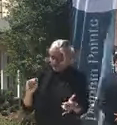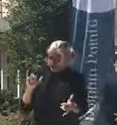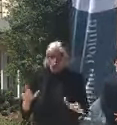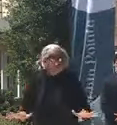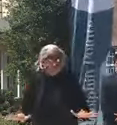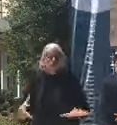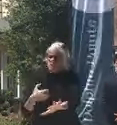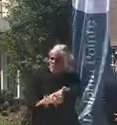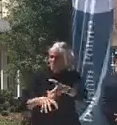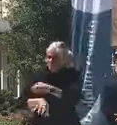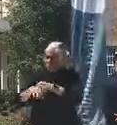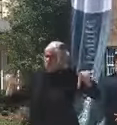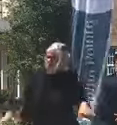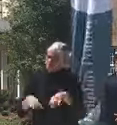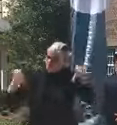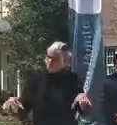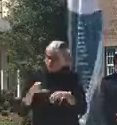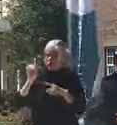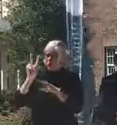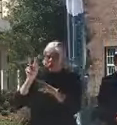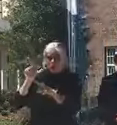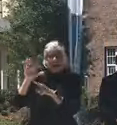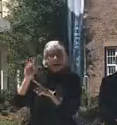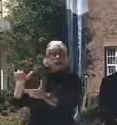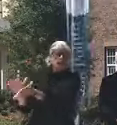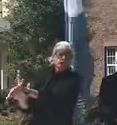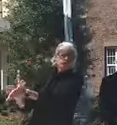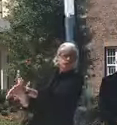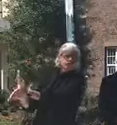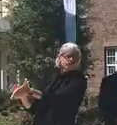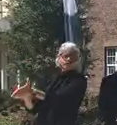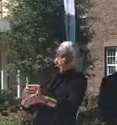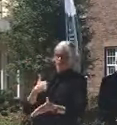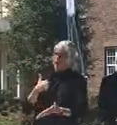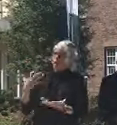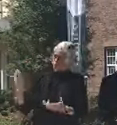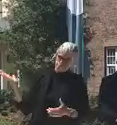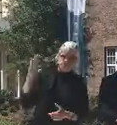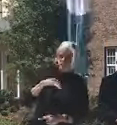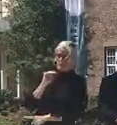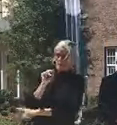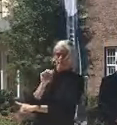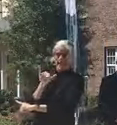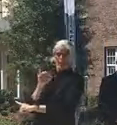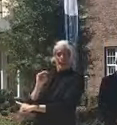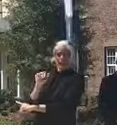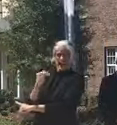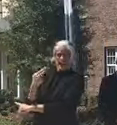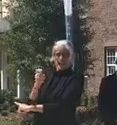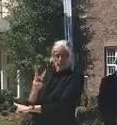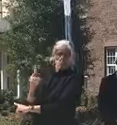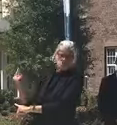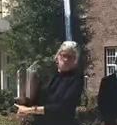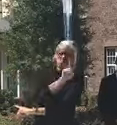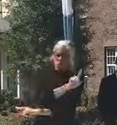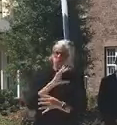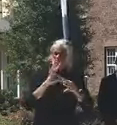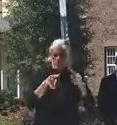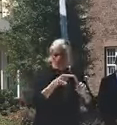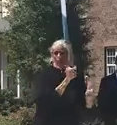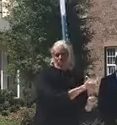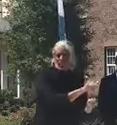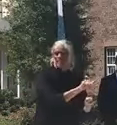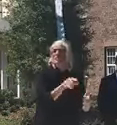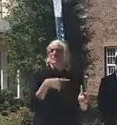think that's why Duval County has done very well. So I'm going to bring up Mary Mayhew to say a few words about this. And we'll hear.